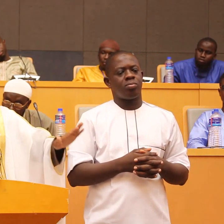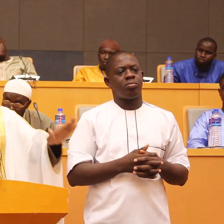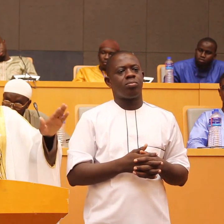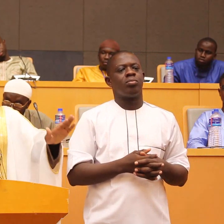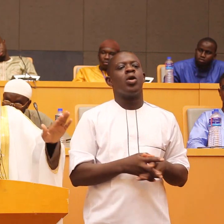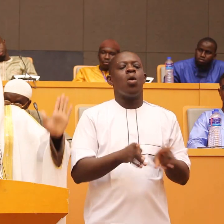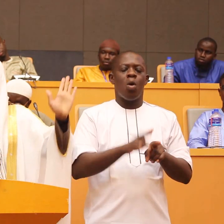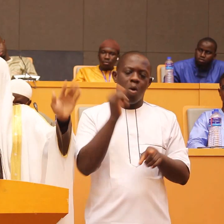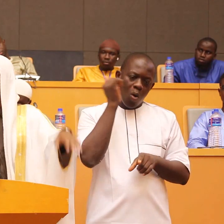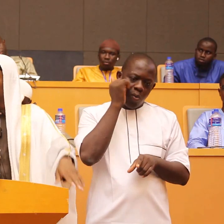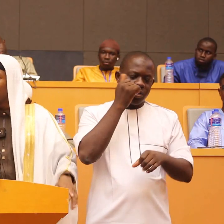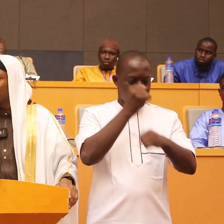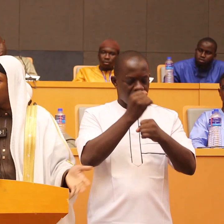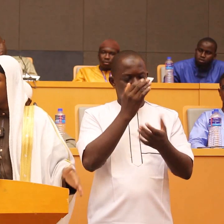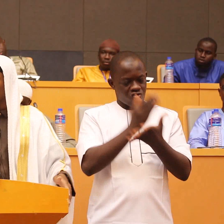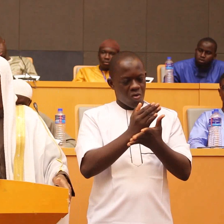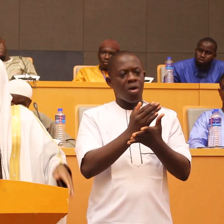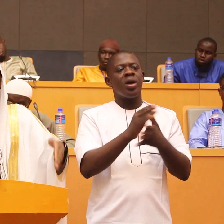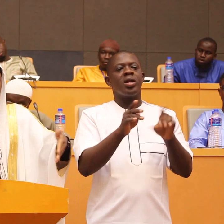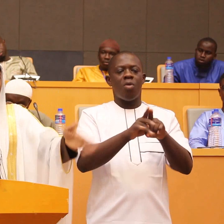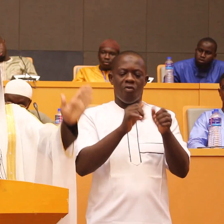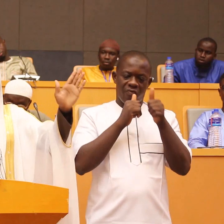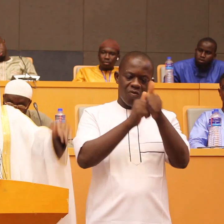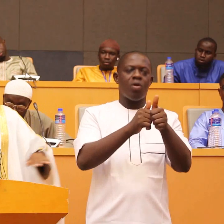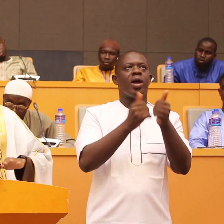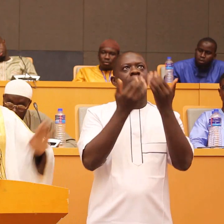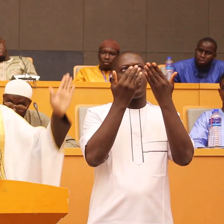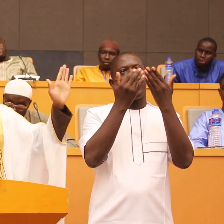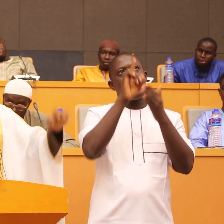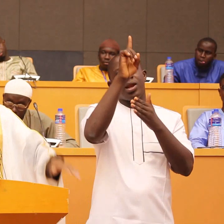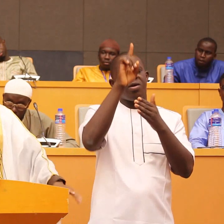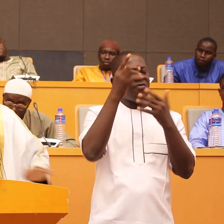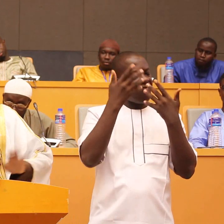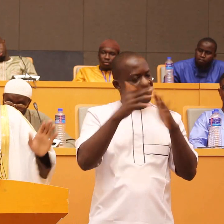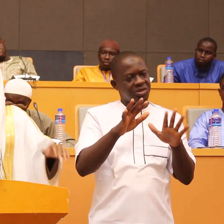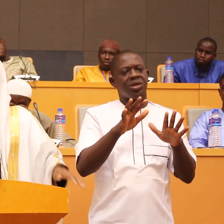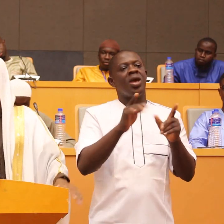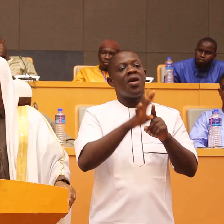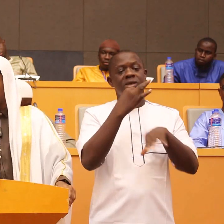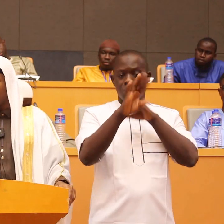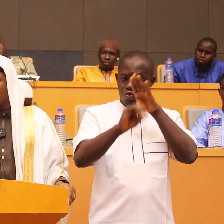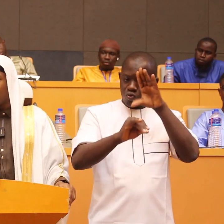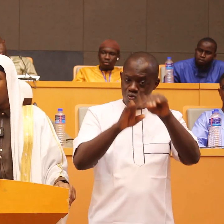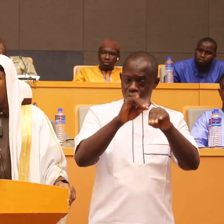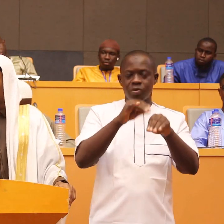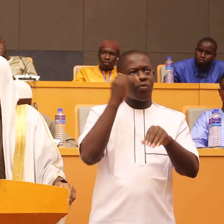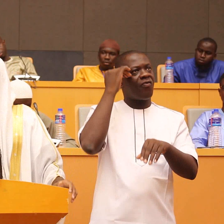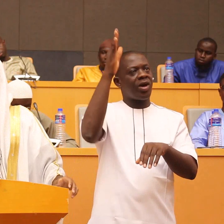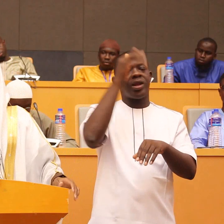always make tasbih and the second thing is pray to allah finish and you will forget about everything